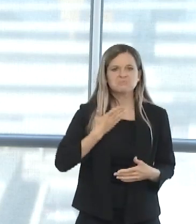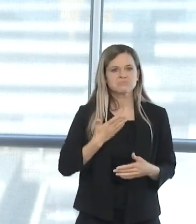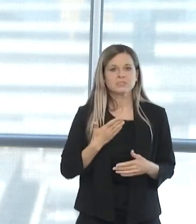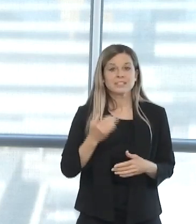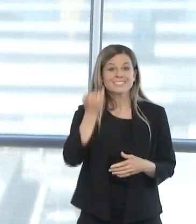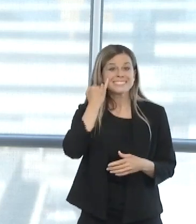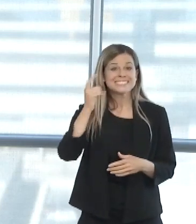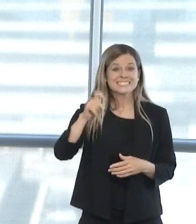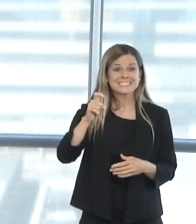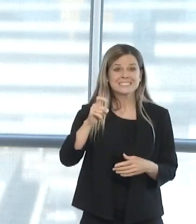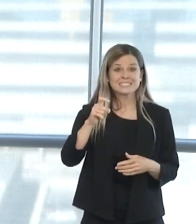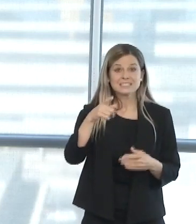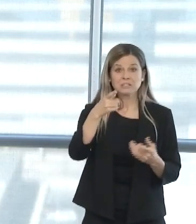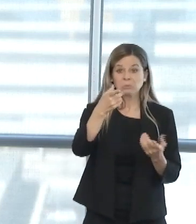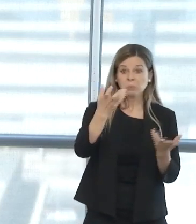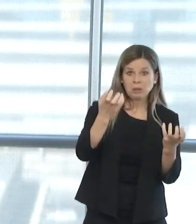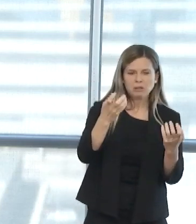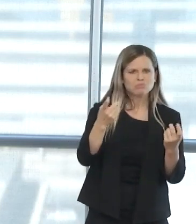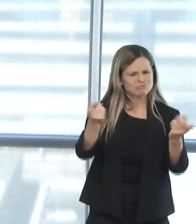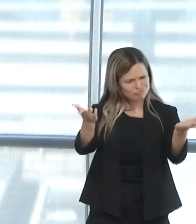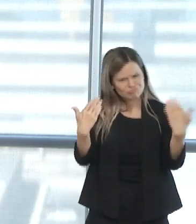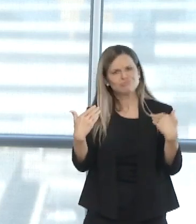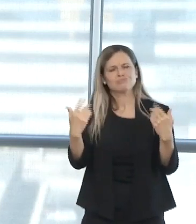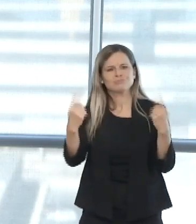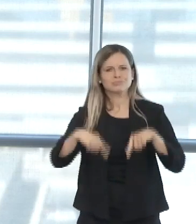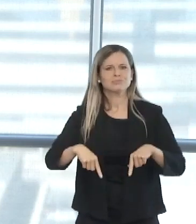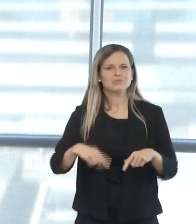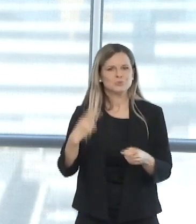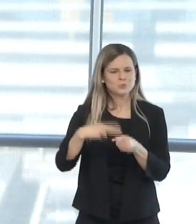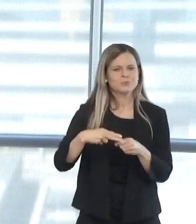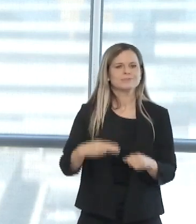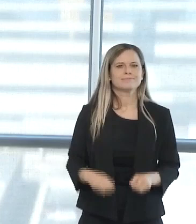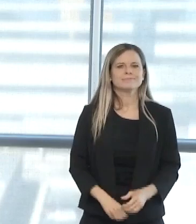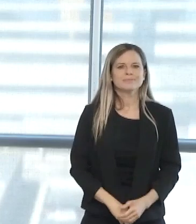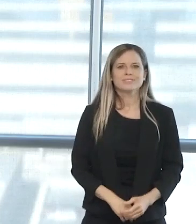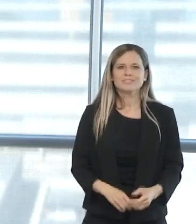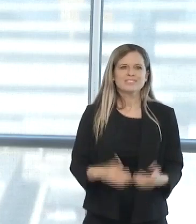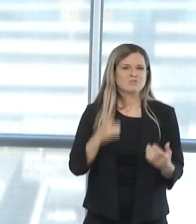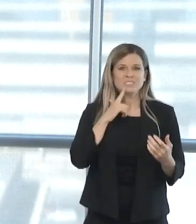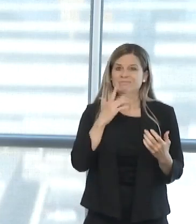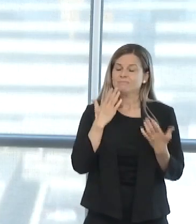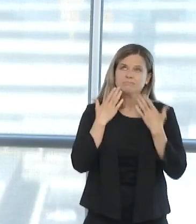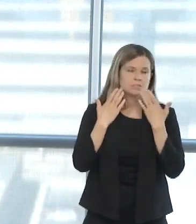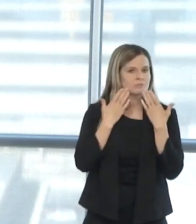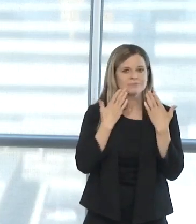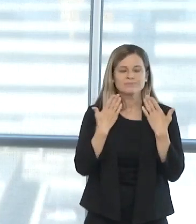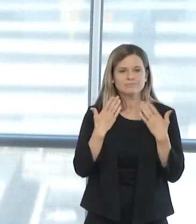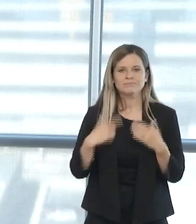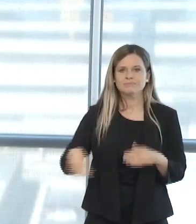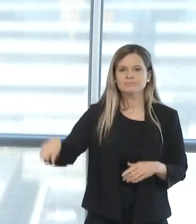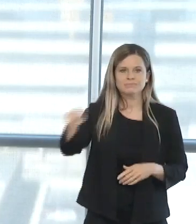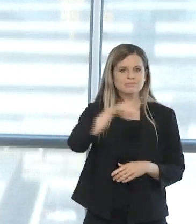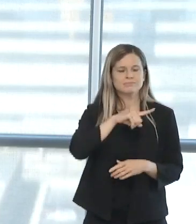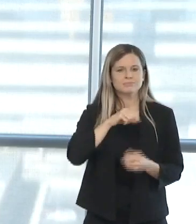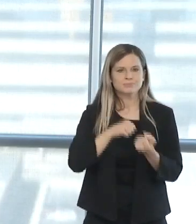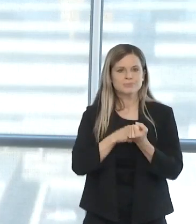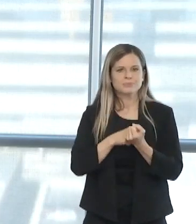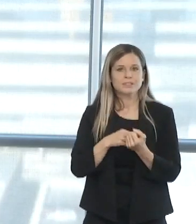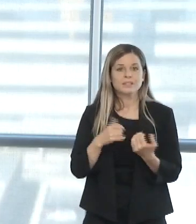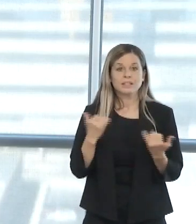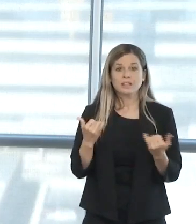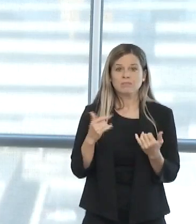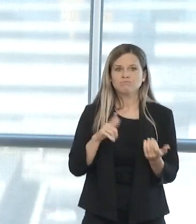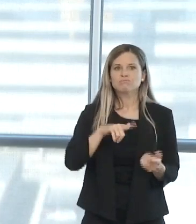And for that, I'd like to say a really big thank you. I'd like to now turn it over to Dr. Jason